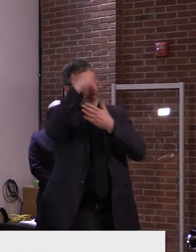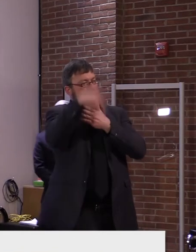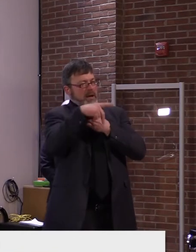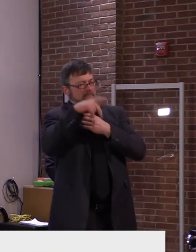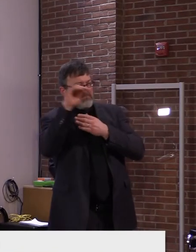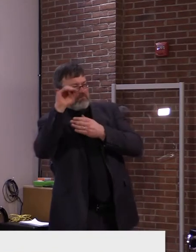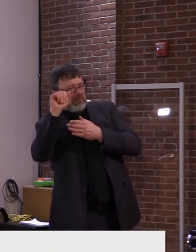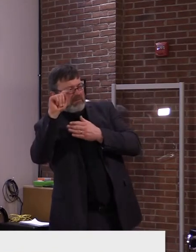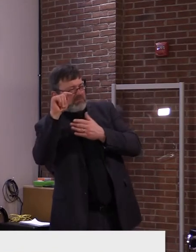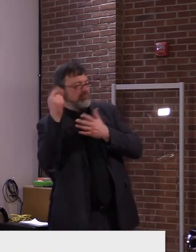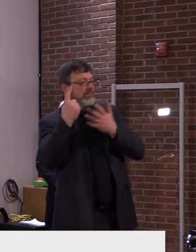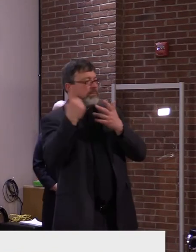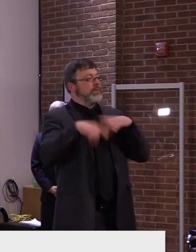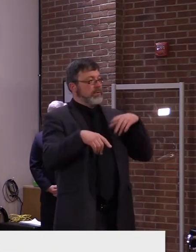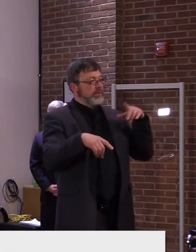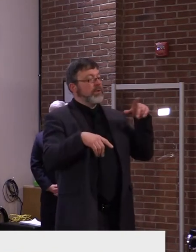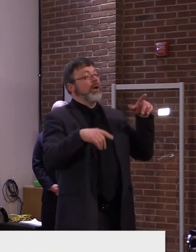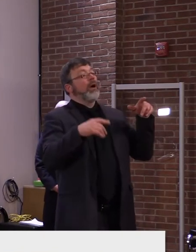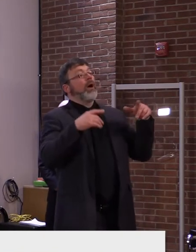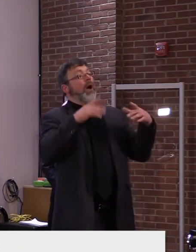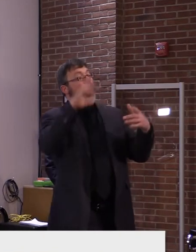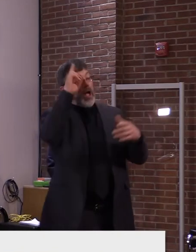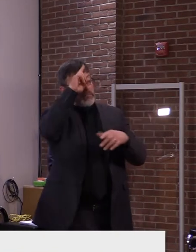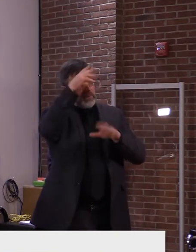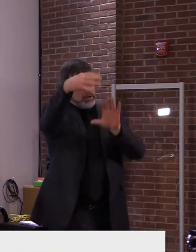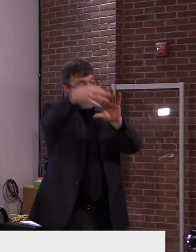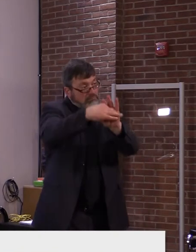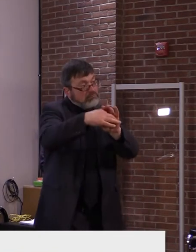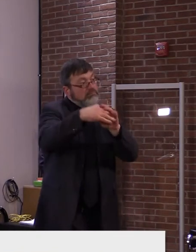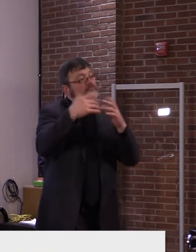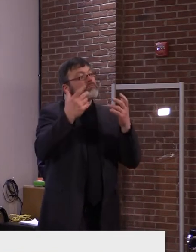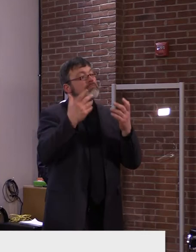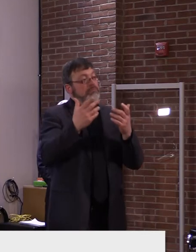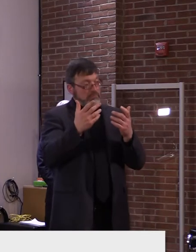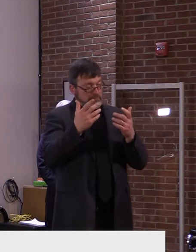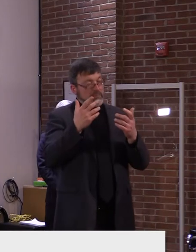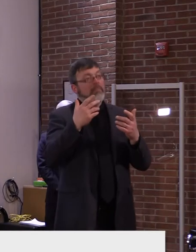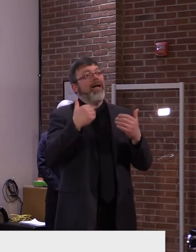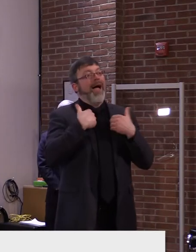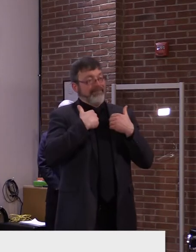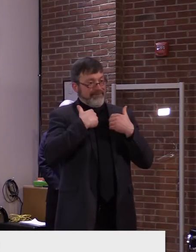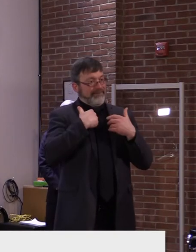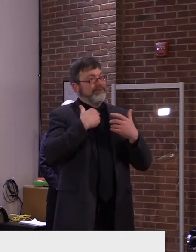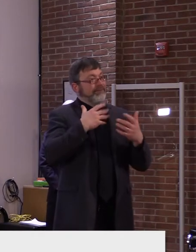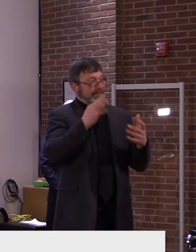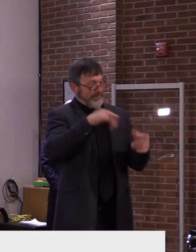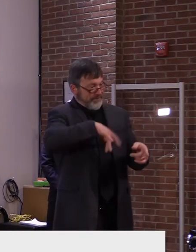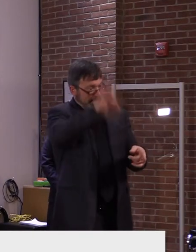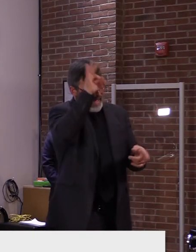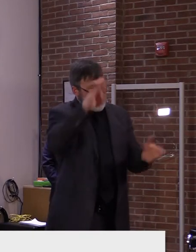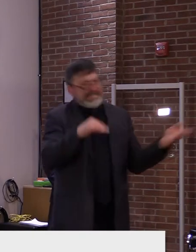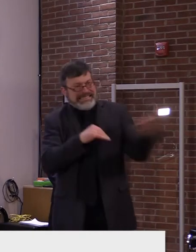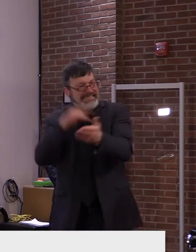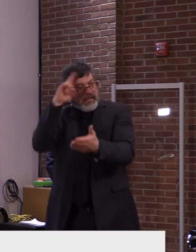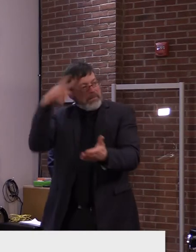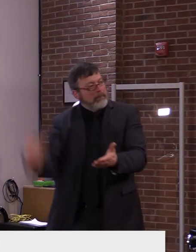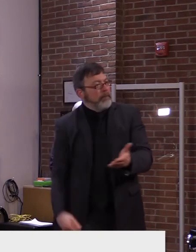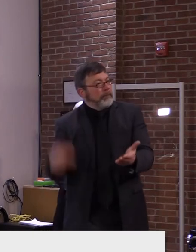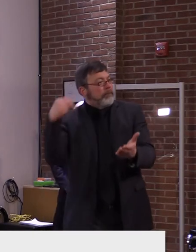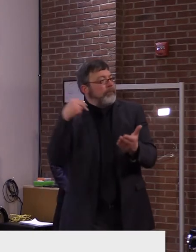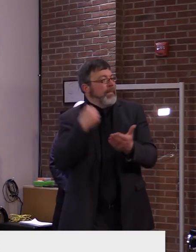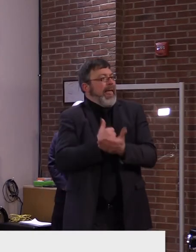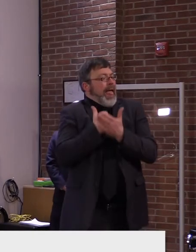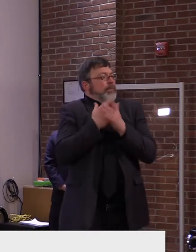that now can provide immediate access to buprenorphine, uh, for those who are agreeable and want to take that at the time.